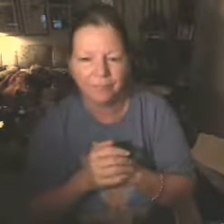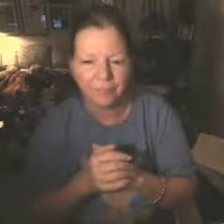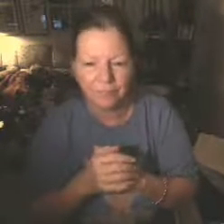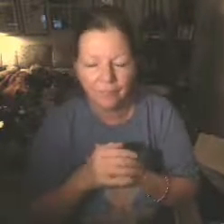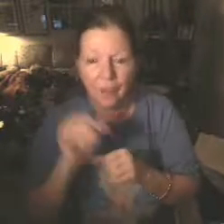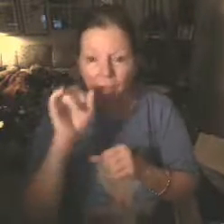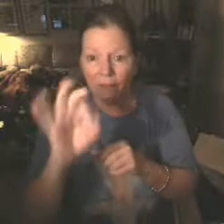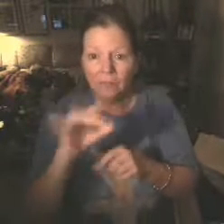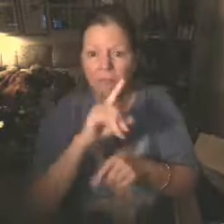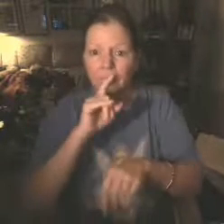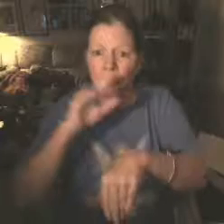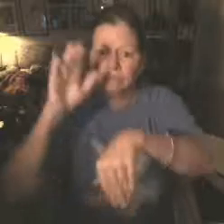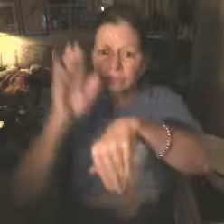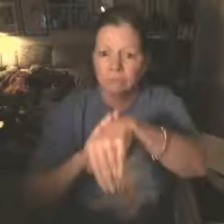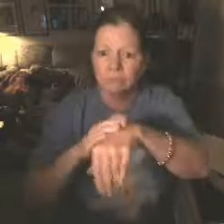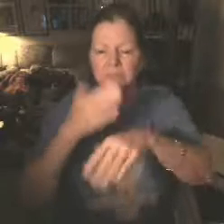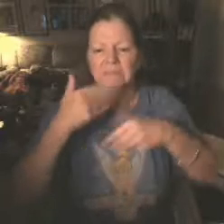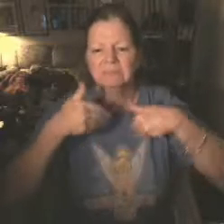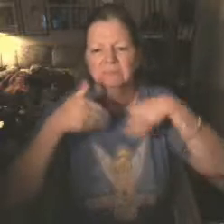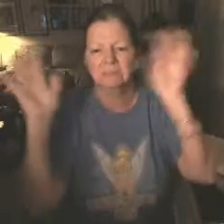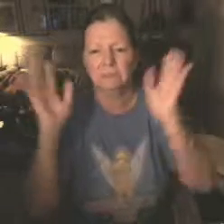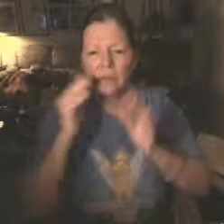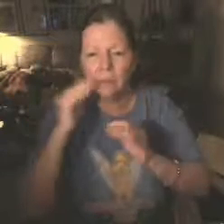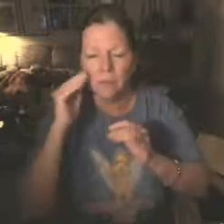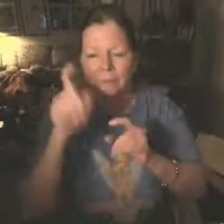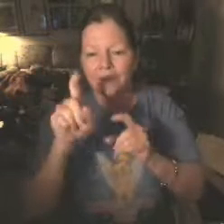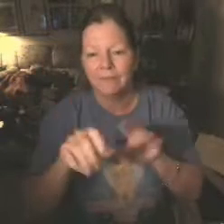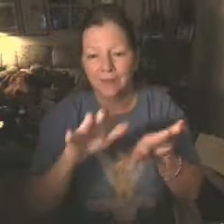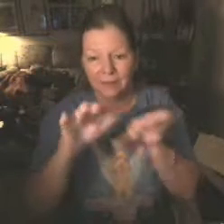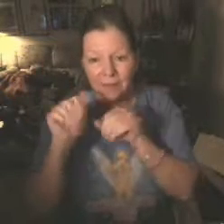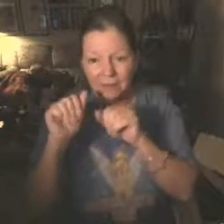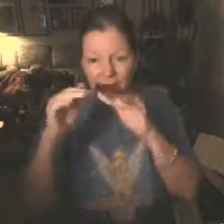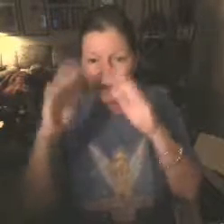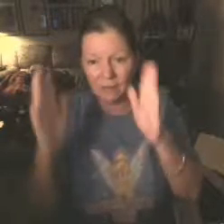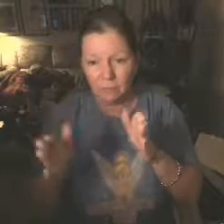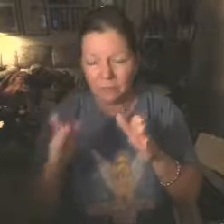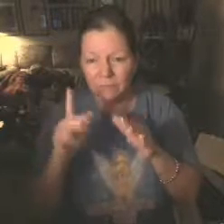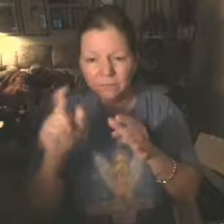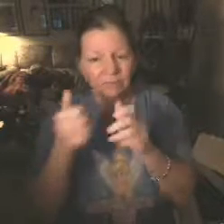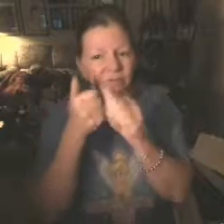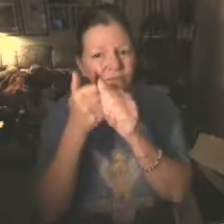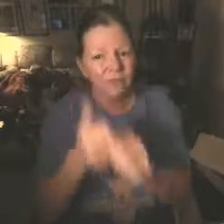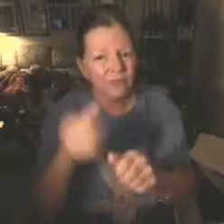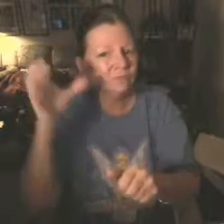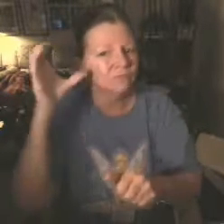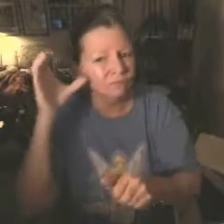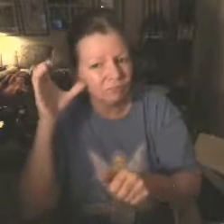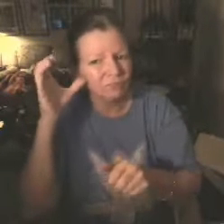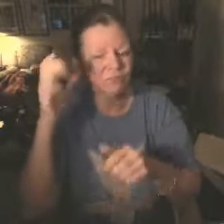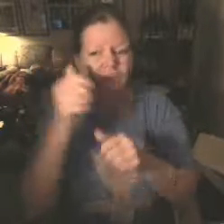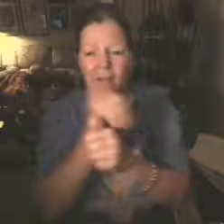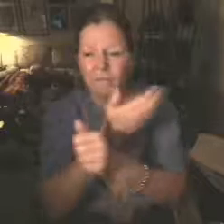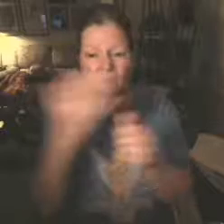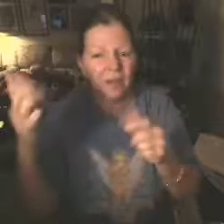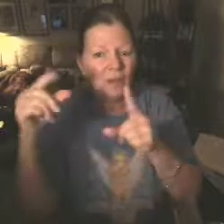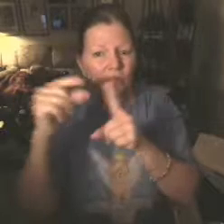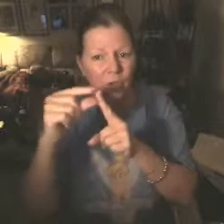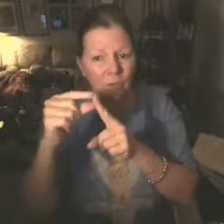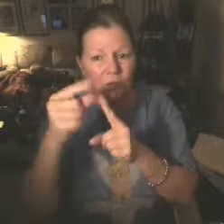with the people that she loved and with hospice. They give you such strength. For that, I will